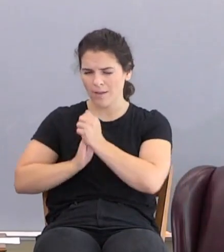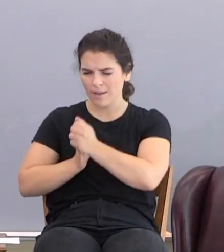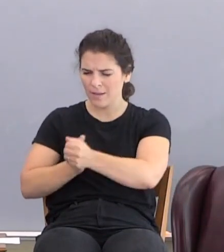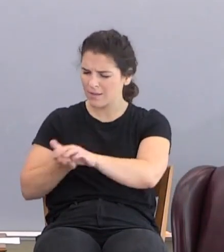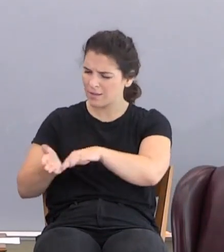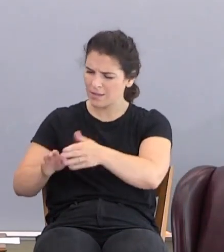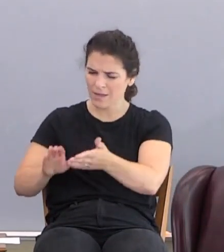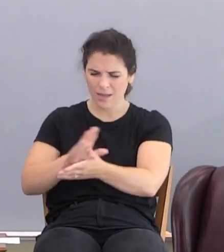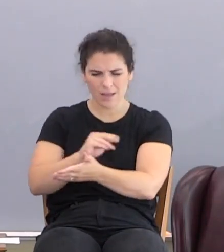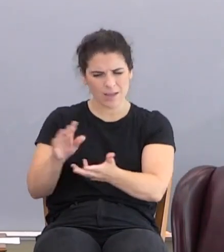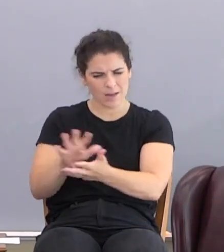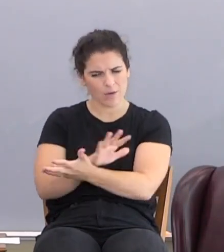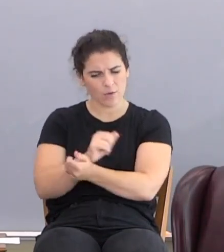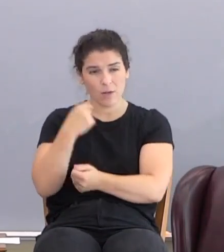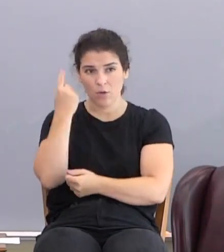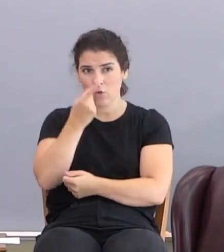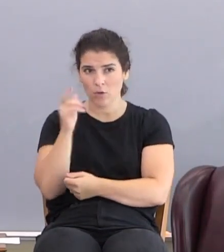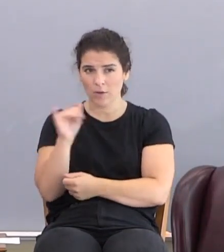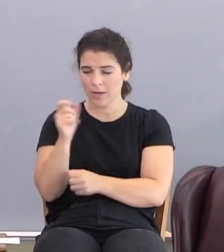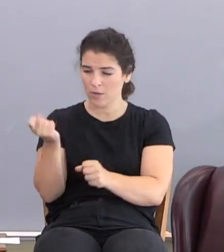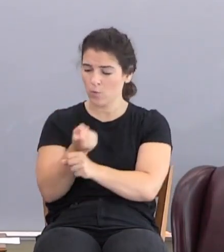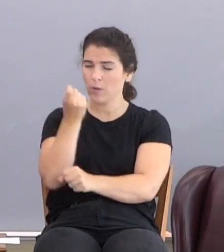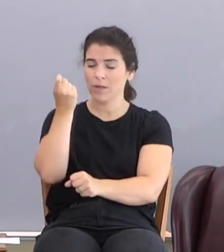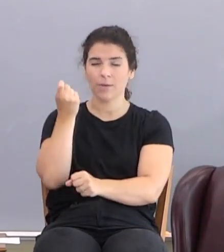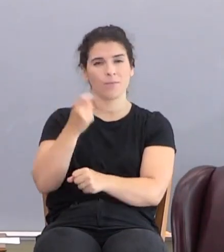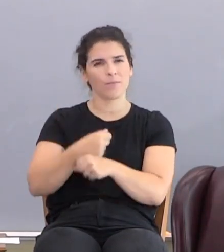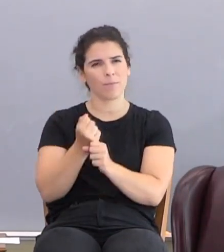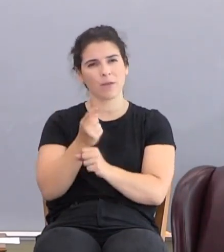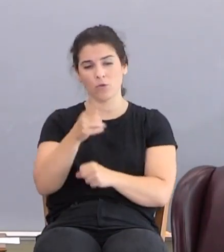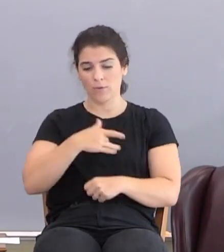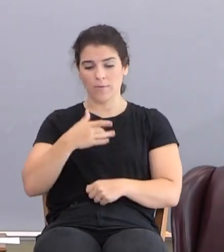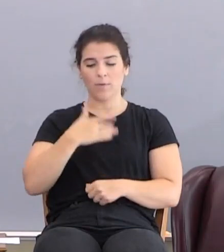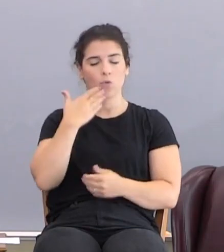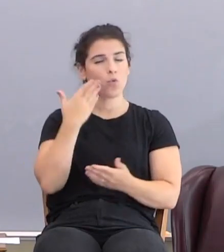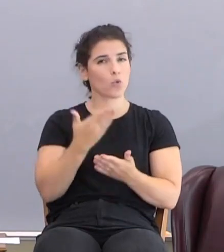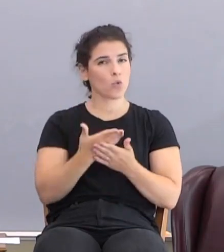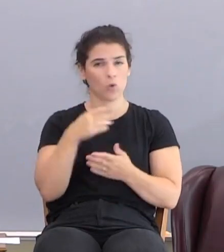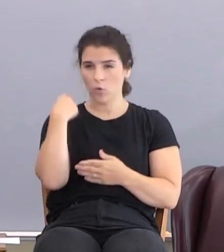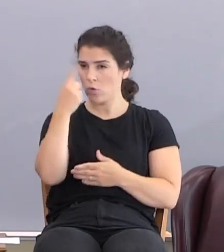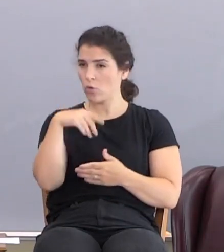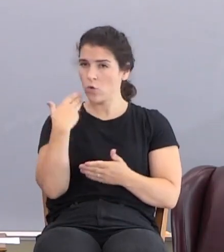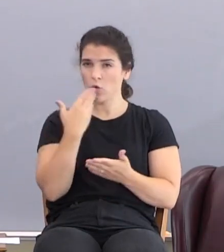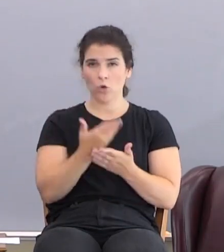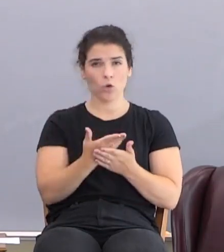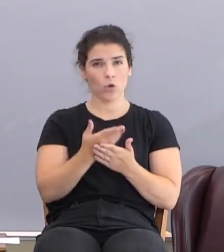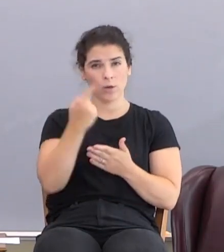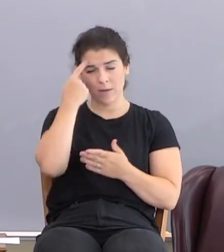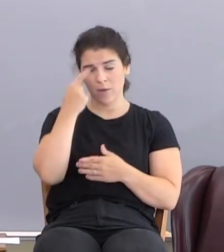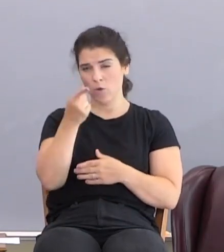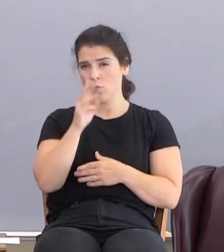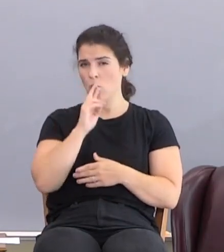looks like it wins. It makes you feel good, look good, think you're good